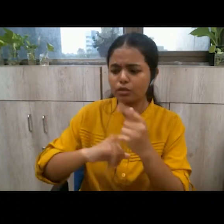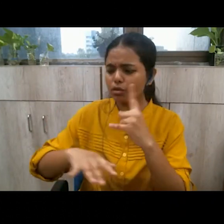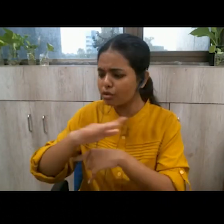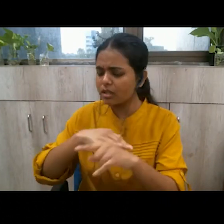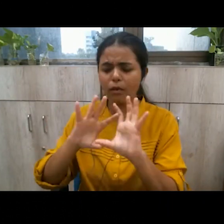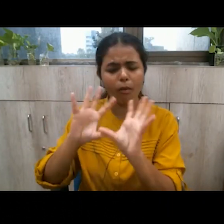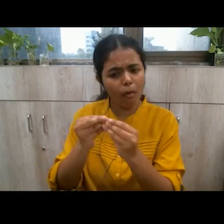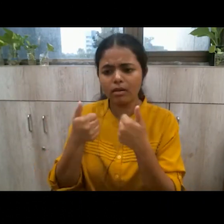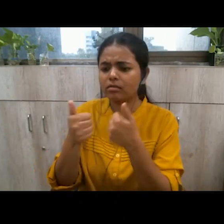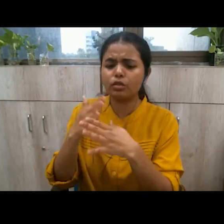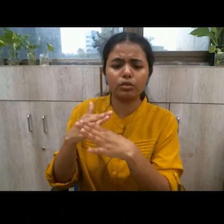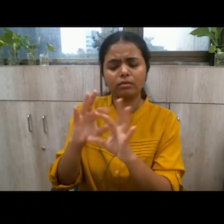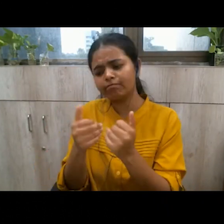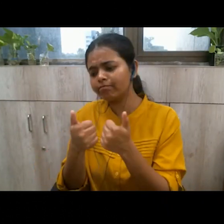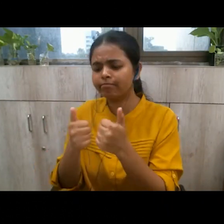security wise